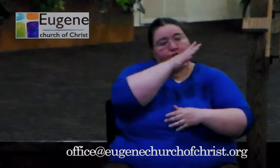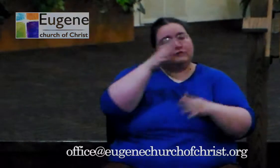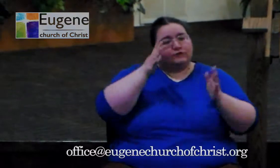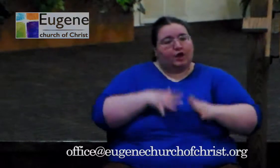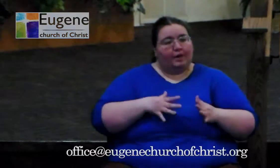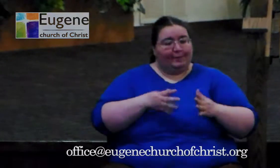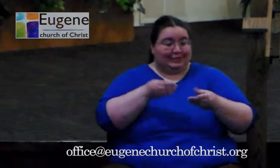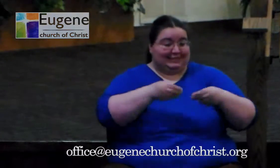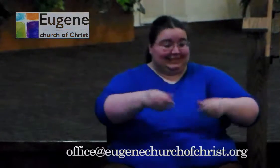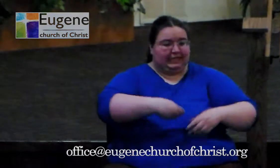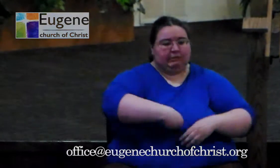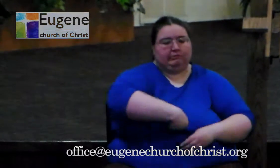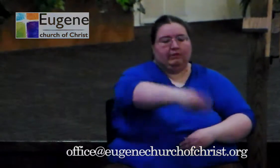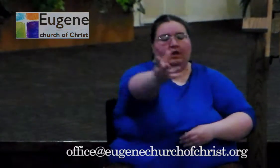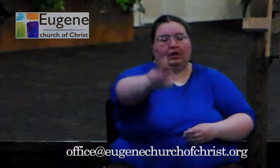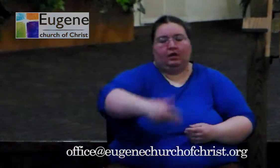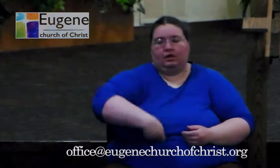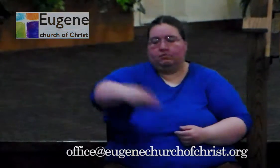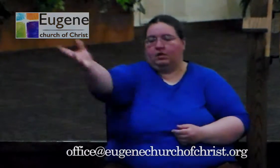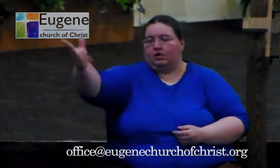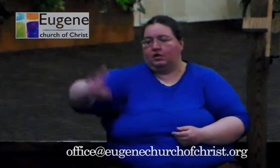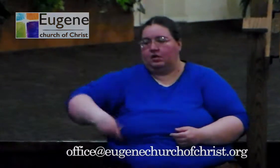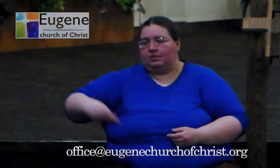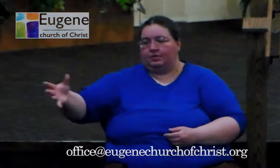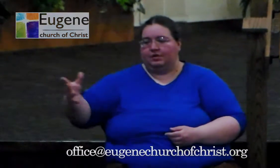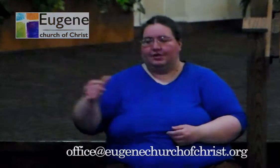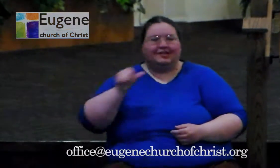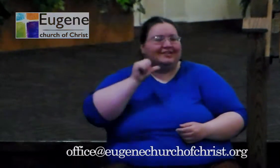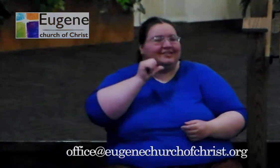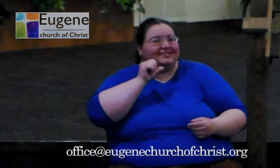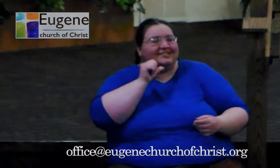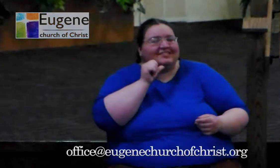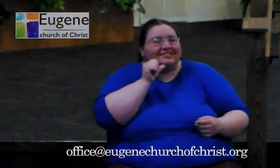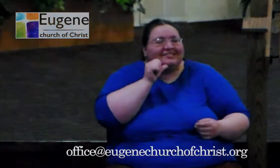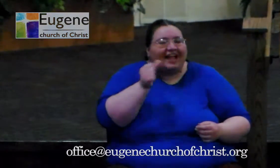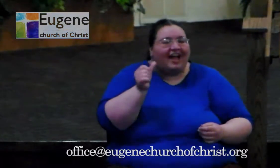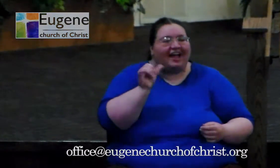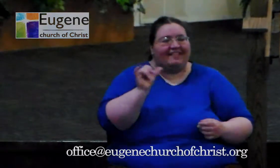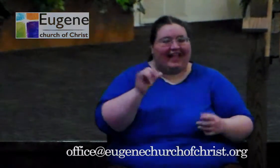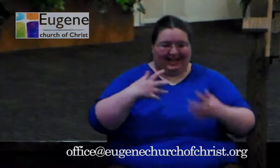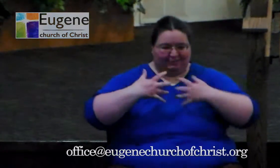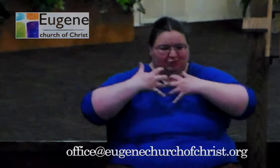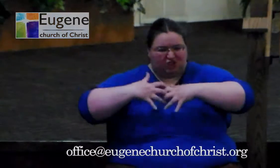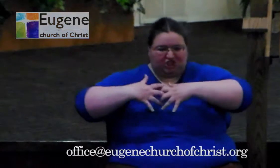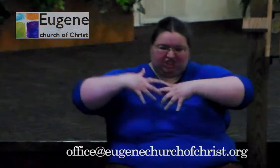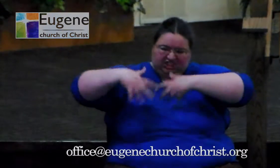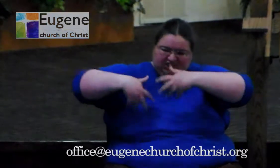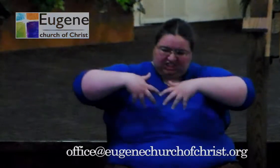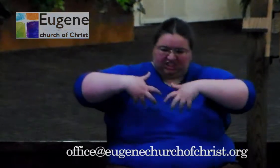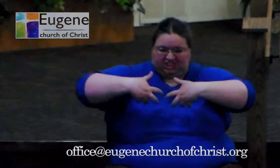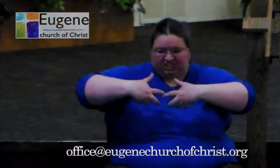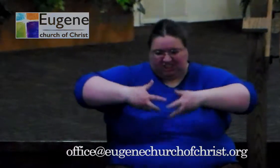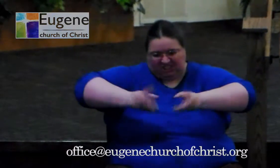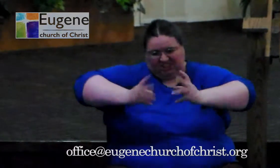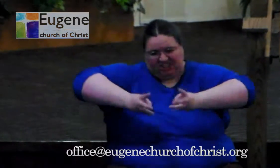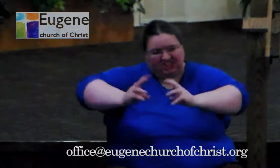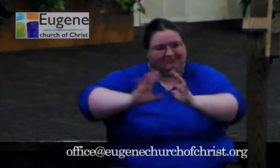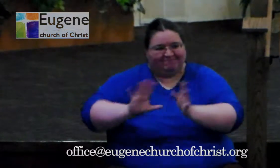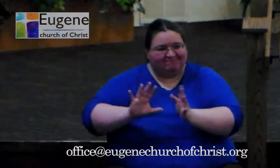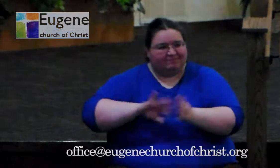scattering seed. It's not some big to-do with big machinery and drills and stuff all this that we have now. It's scattering seed, and he goes out